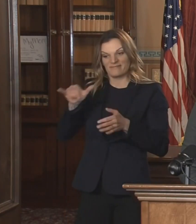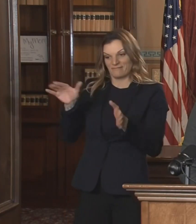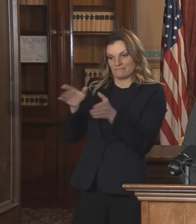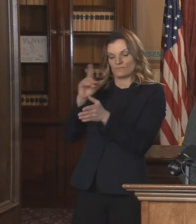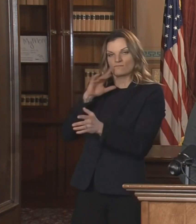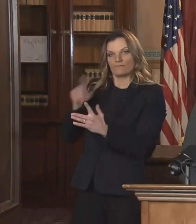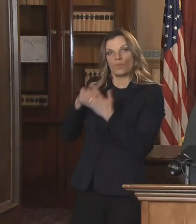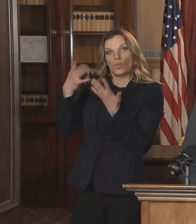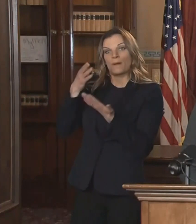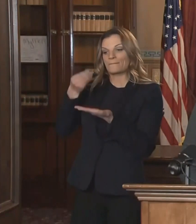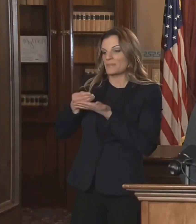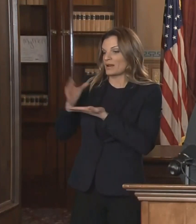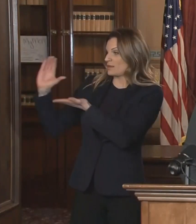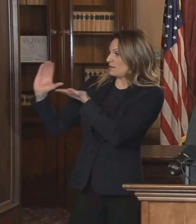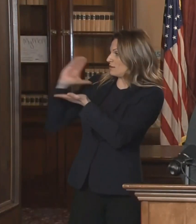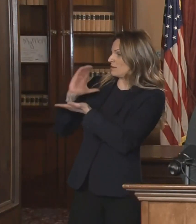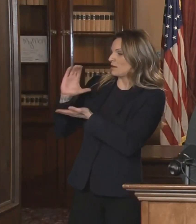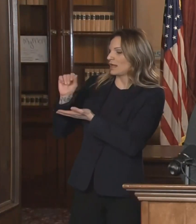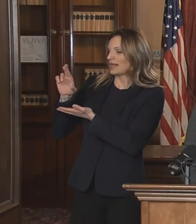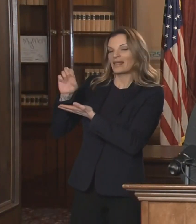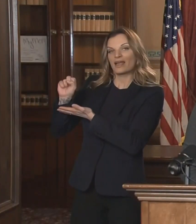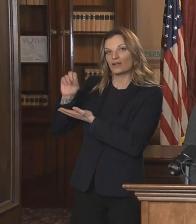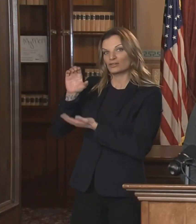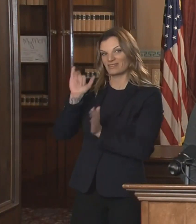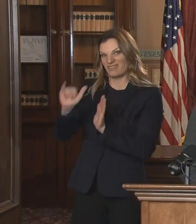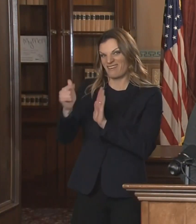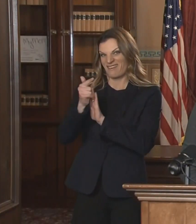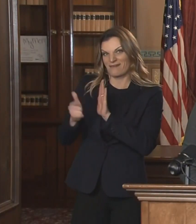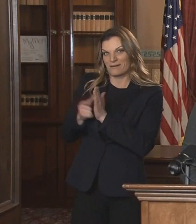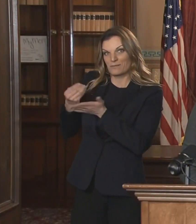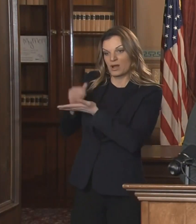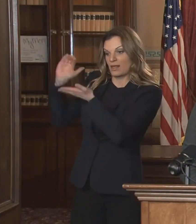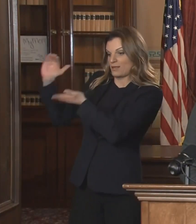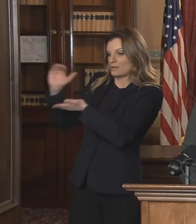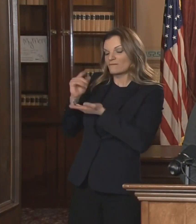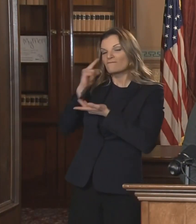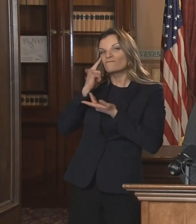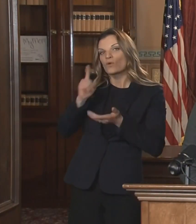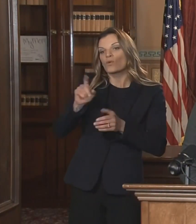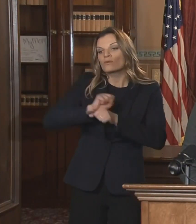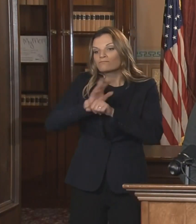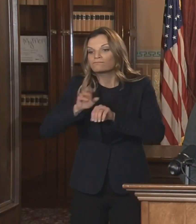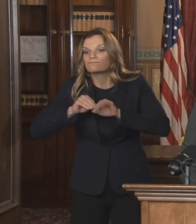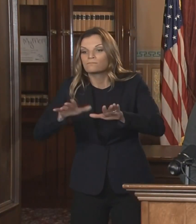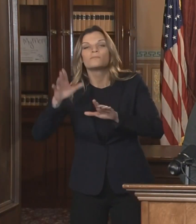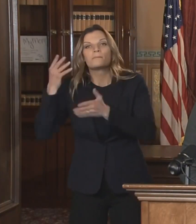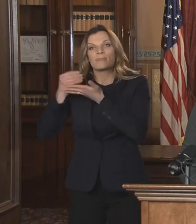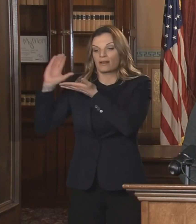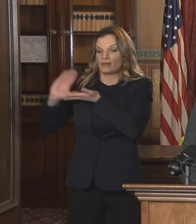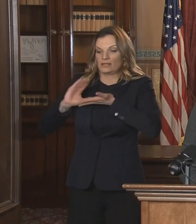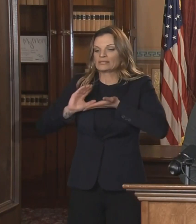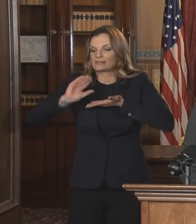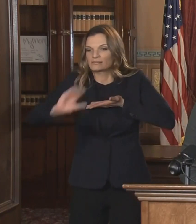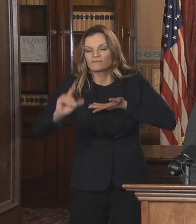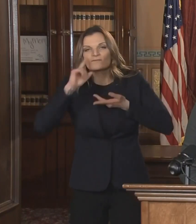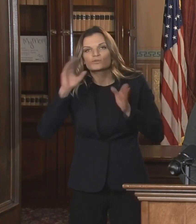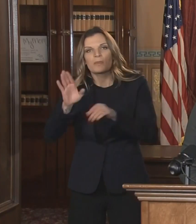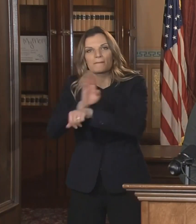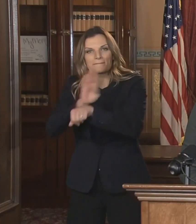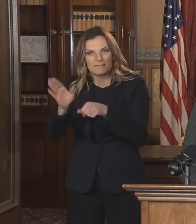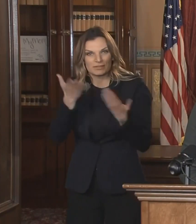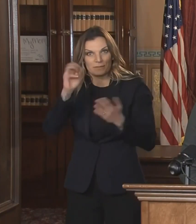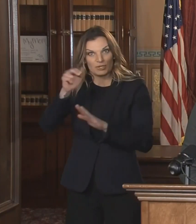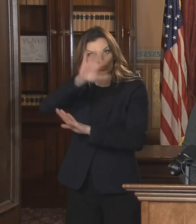CARES Act dollars to use to award grants of $15,000 to Michigan small businesses